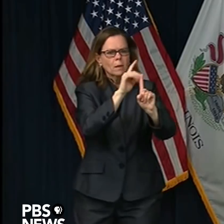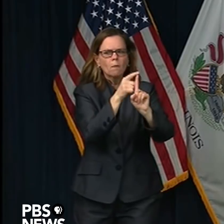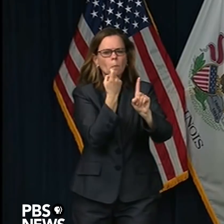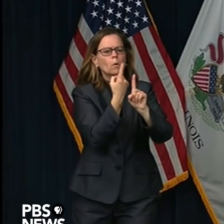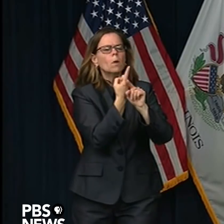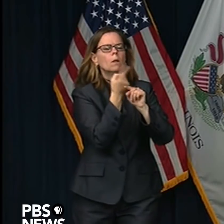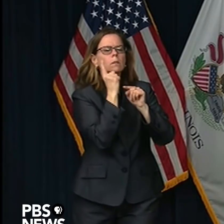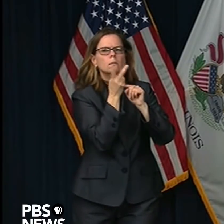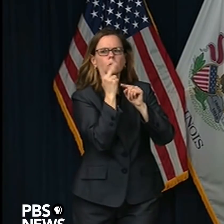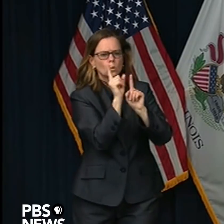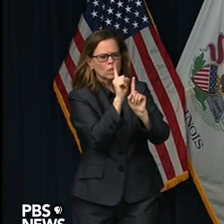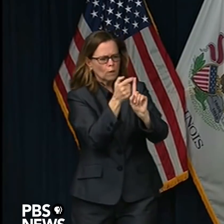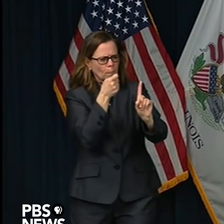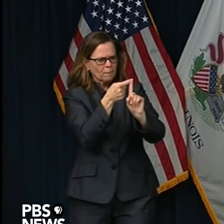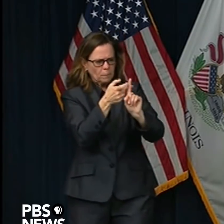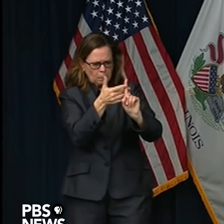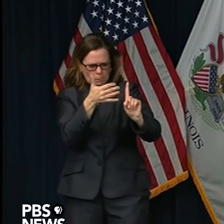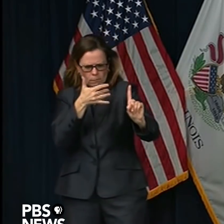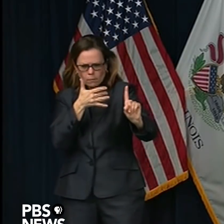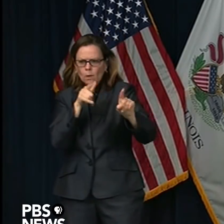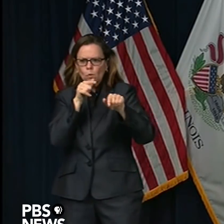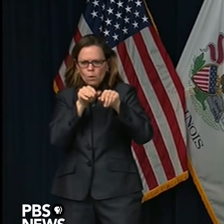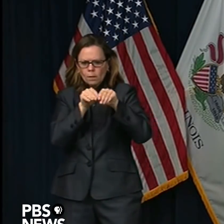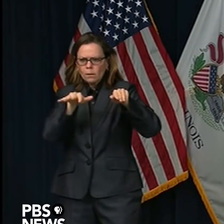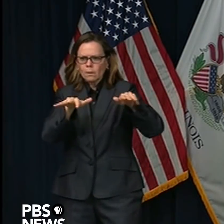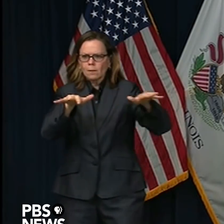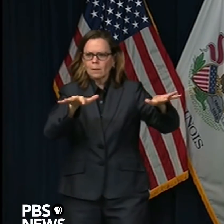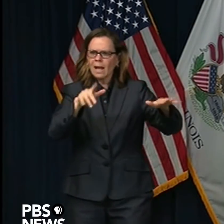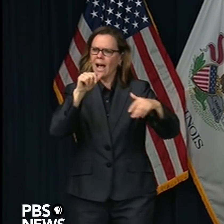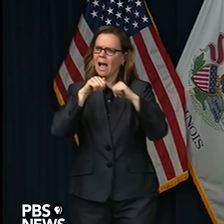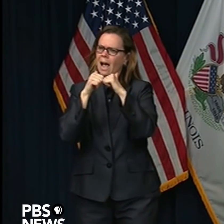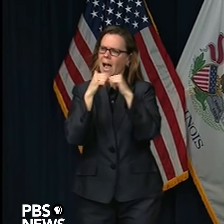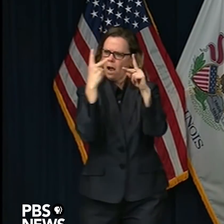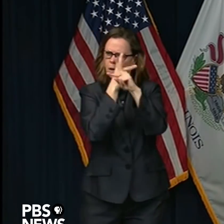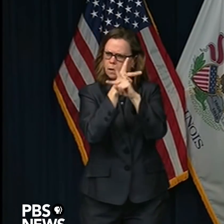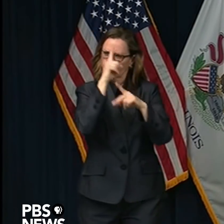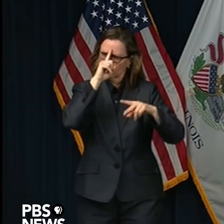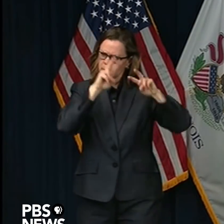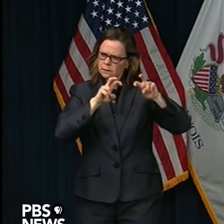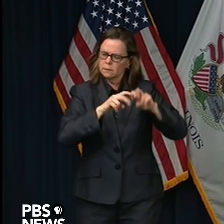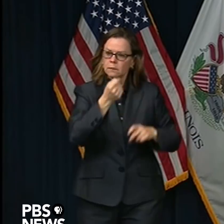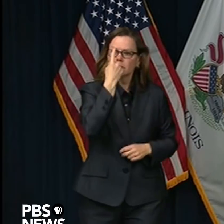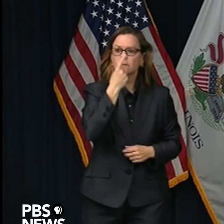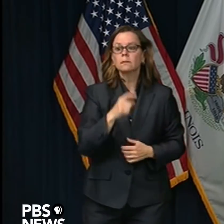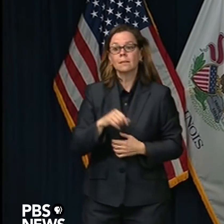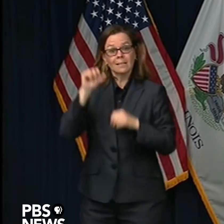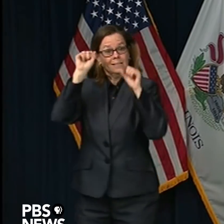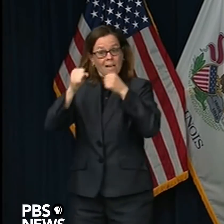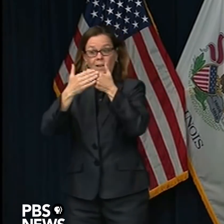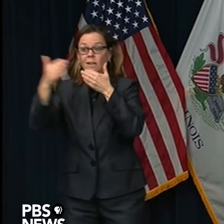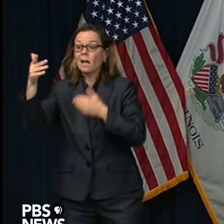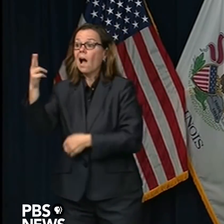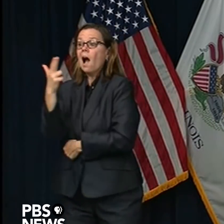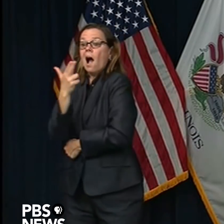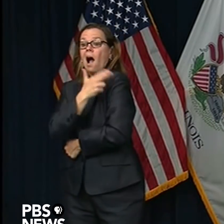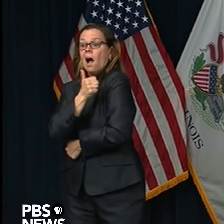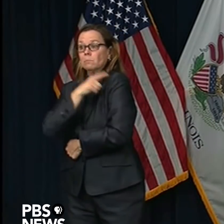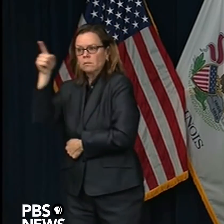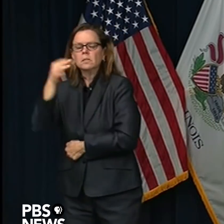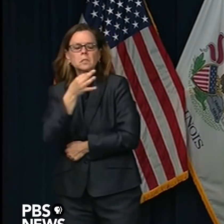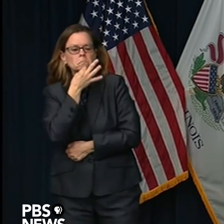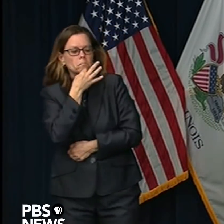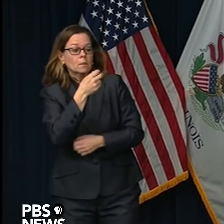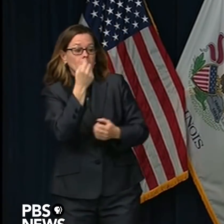level of ICU beds that are necessary, and, of course, the number of deaths. Governor, your counterpart in New York said this morning